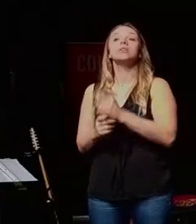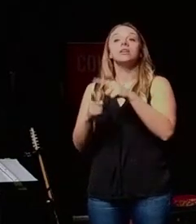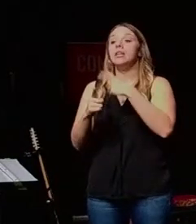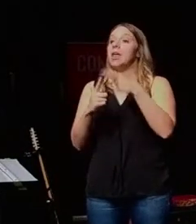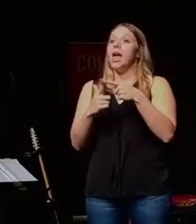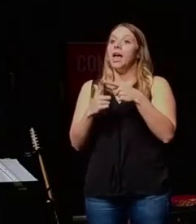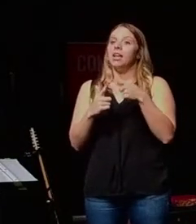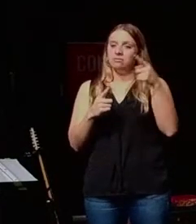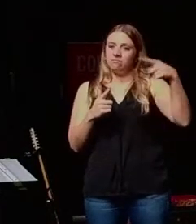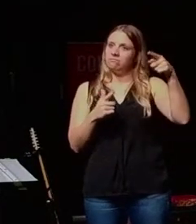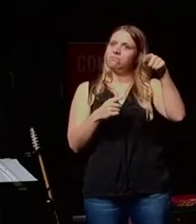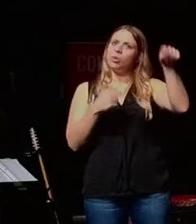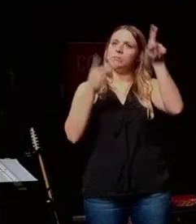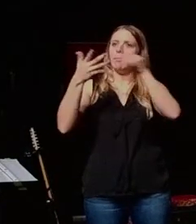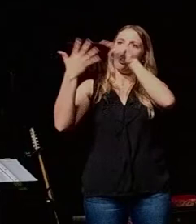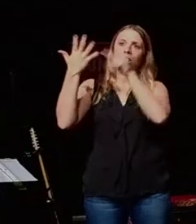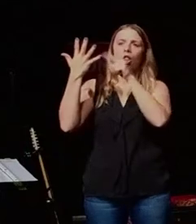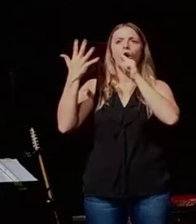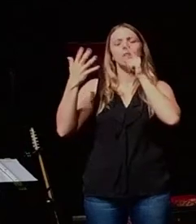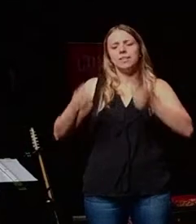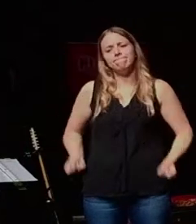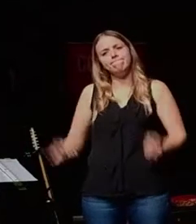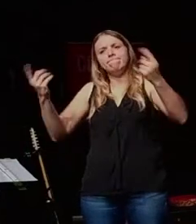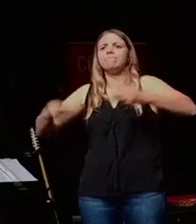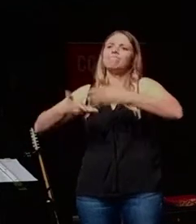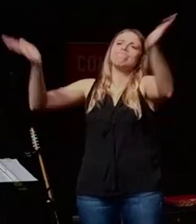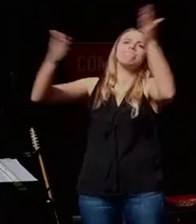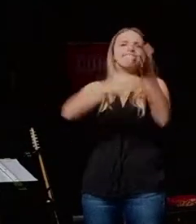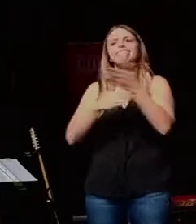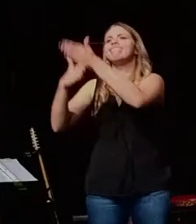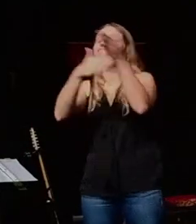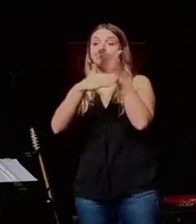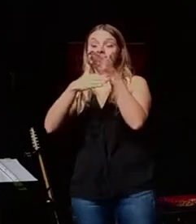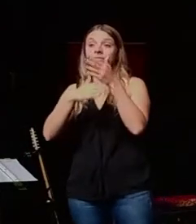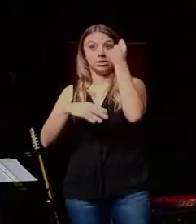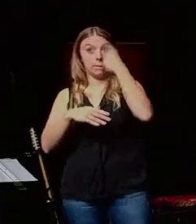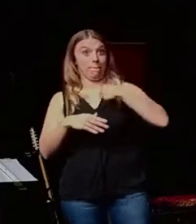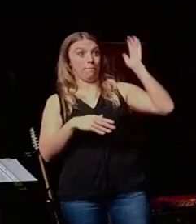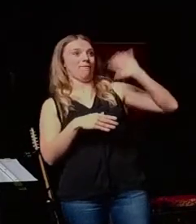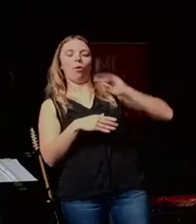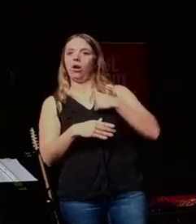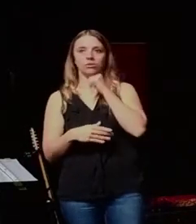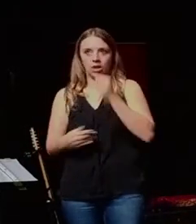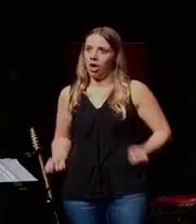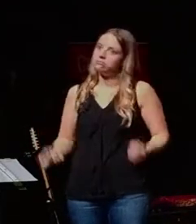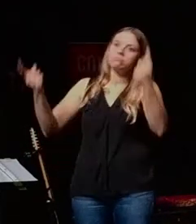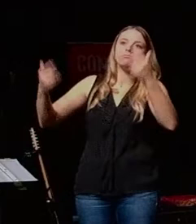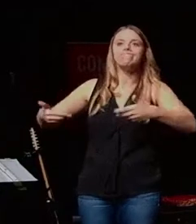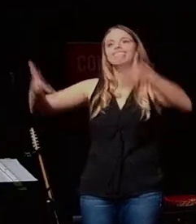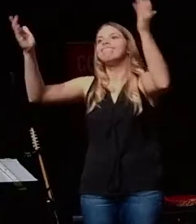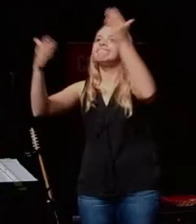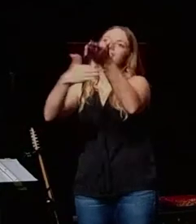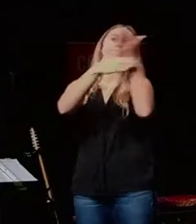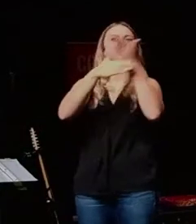they're also generous, right? If you are transformed, you become a generous person. If you're not transformed, I was not a generous person at all. You know, before I became a